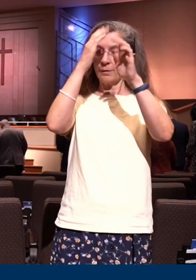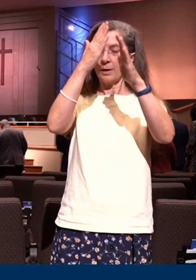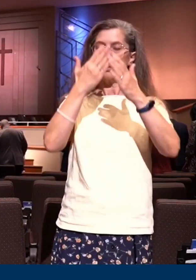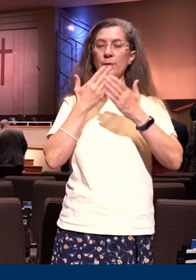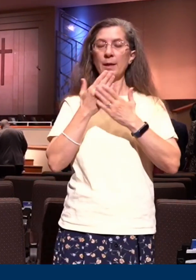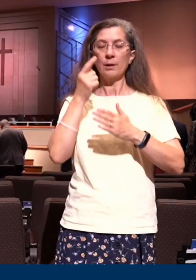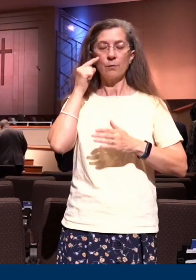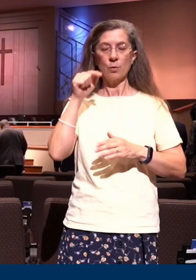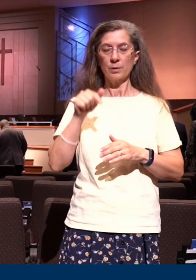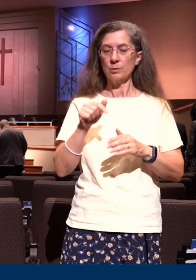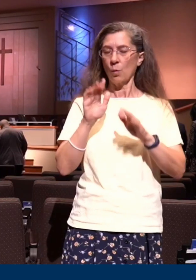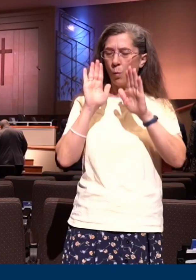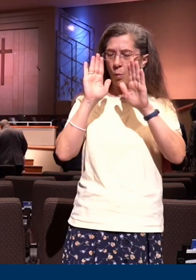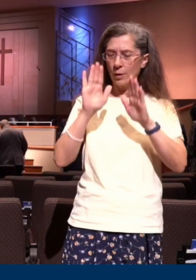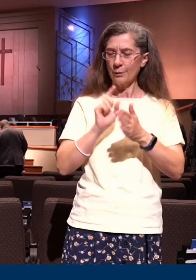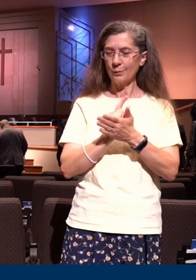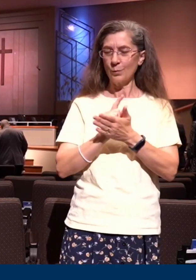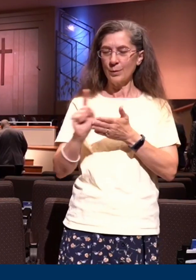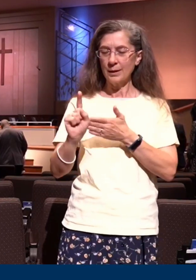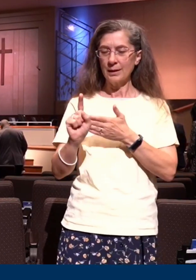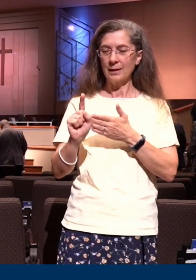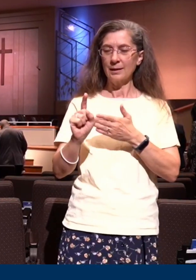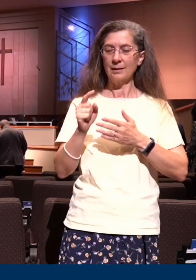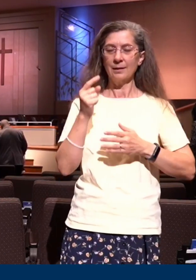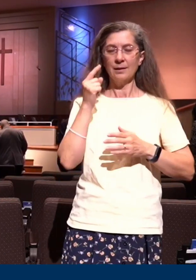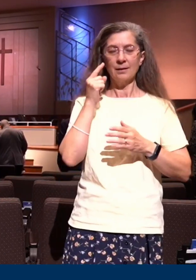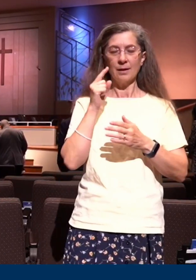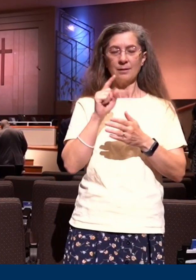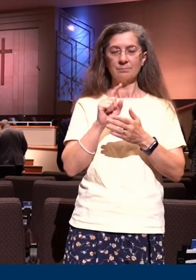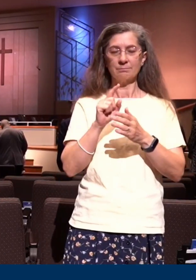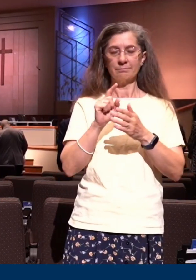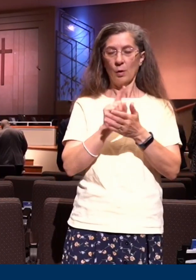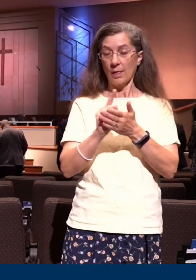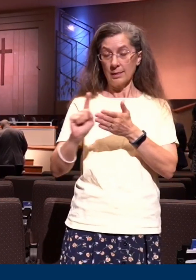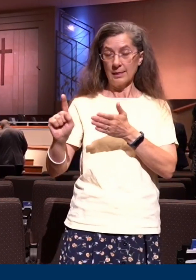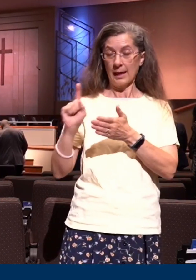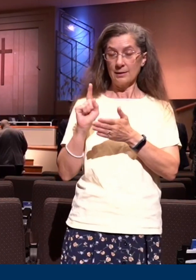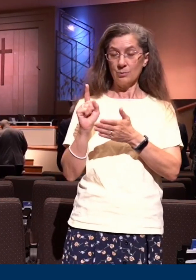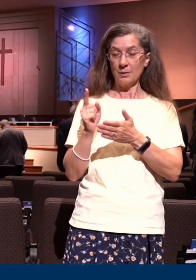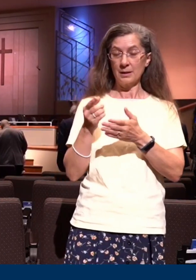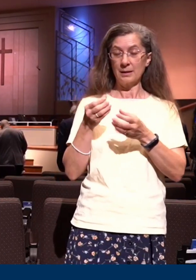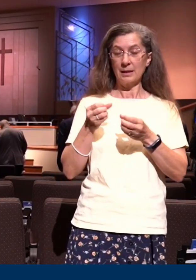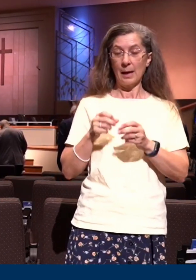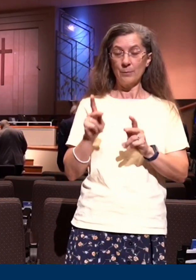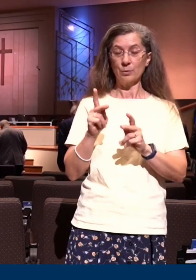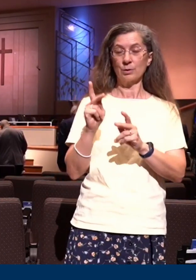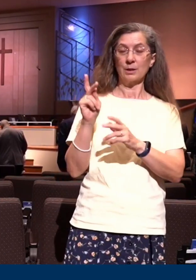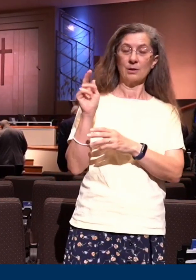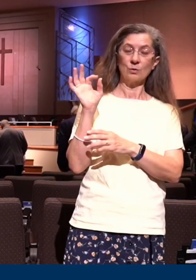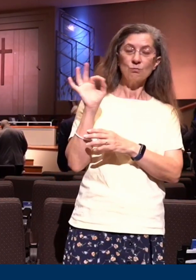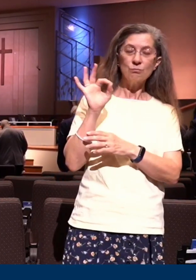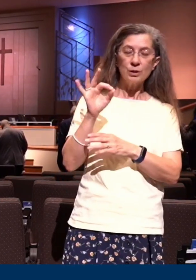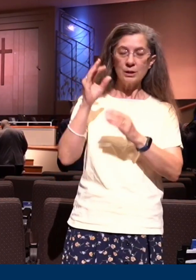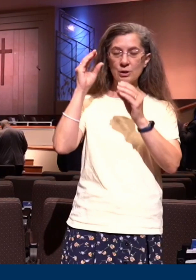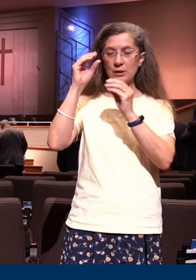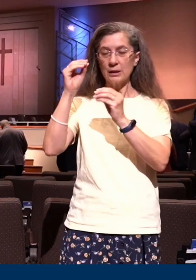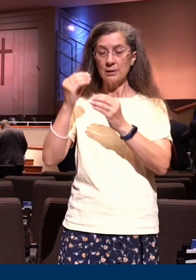week, for the privilege in this week past to preach many times and to teach and Father, now we gather